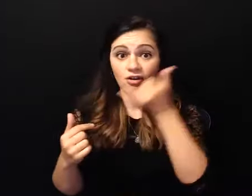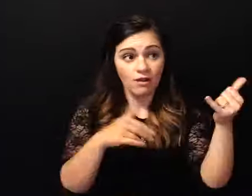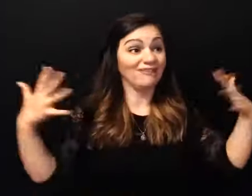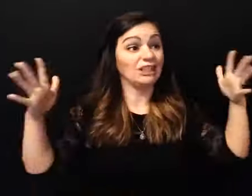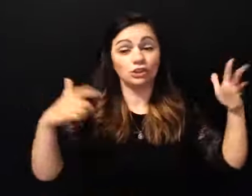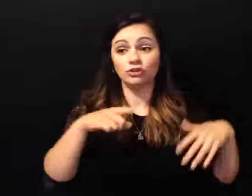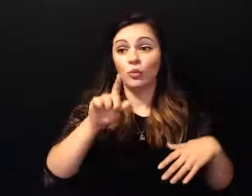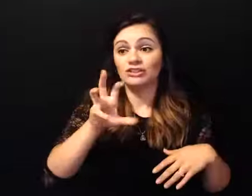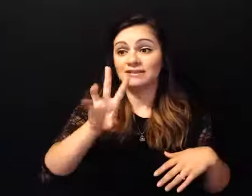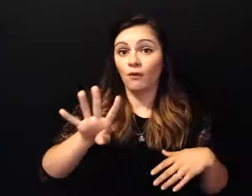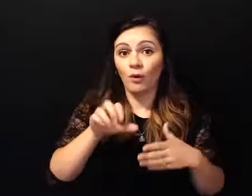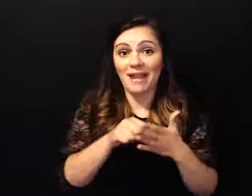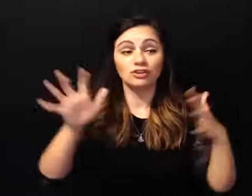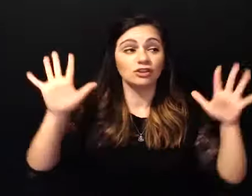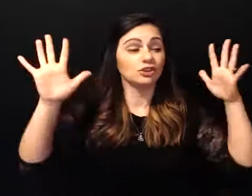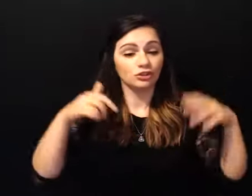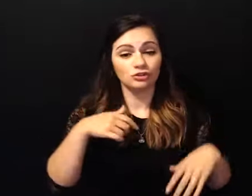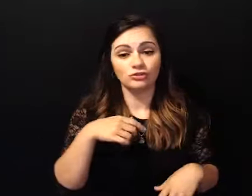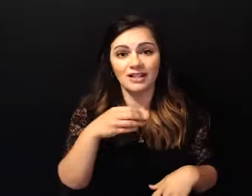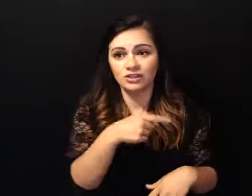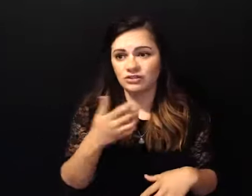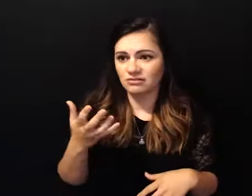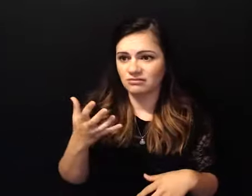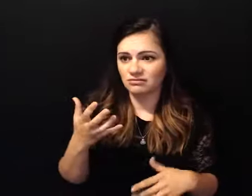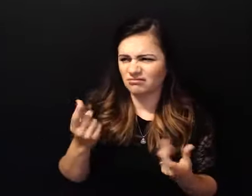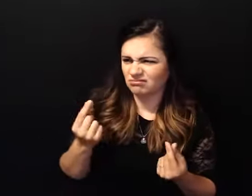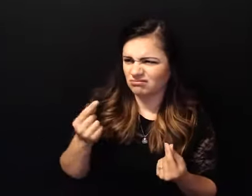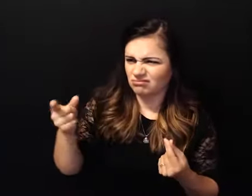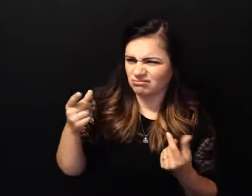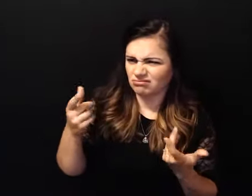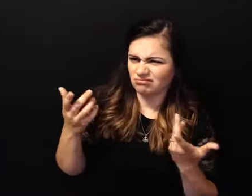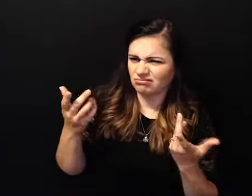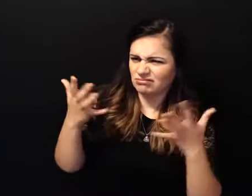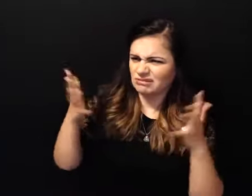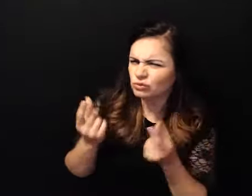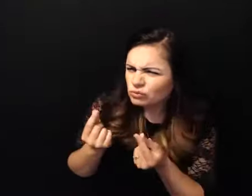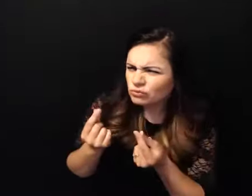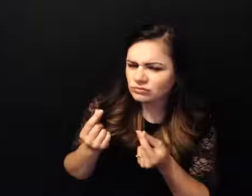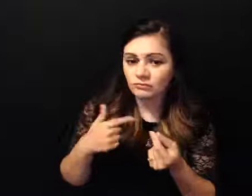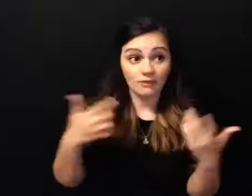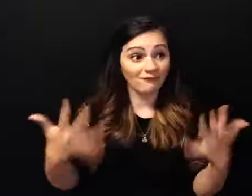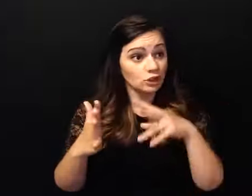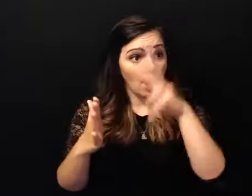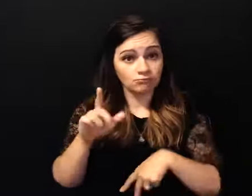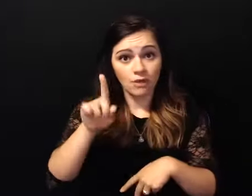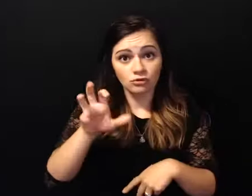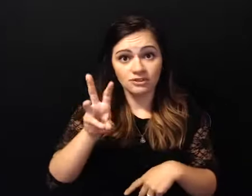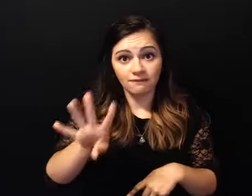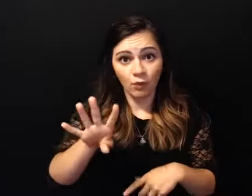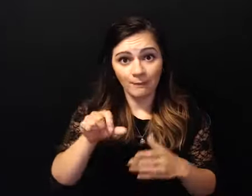uh she kind of was like you did what you know and i said i read the i'm done i read the first 164 pages and she kind of